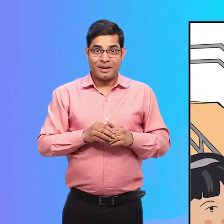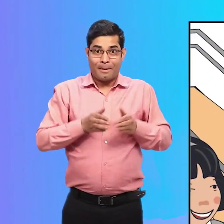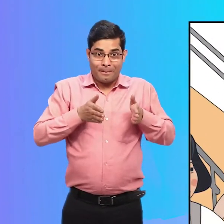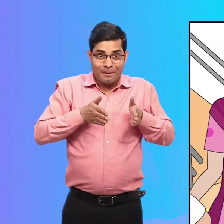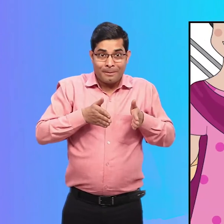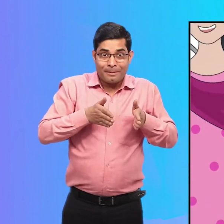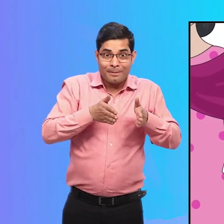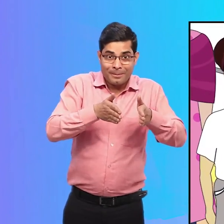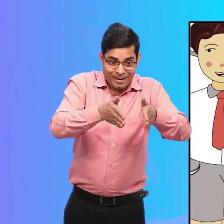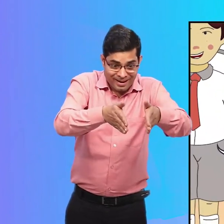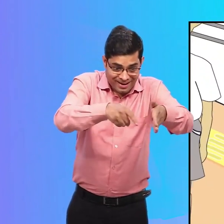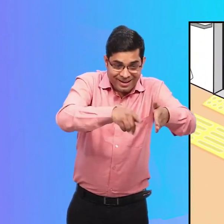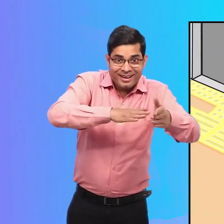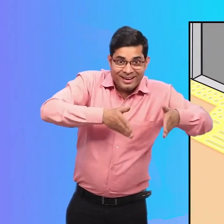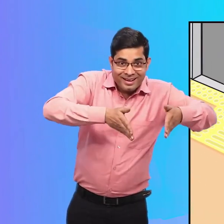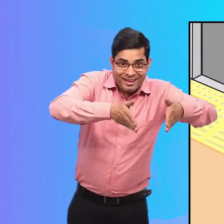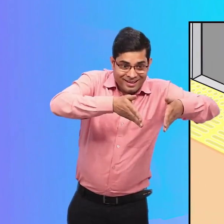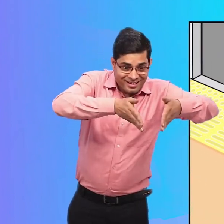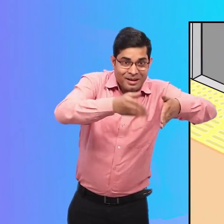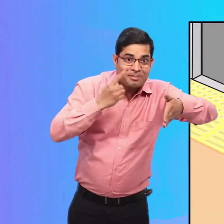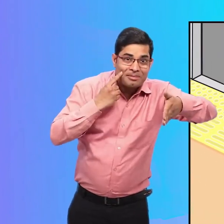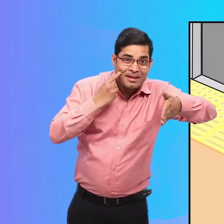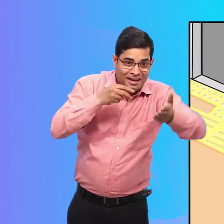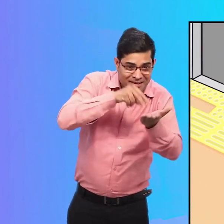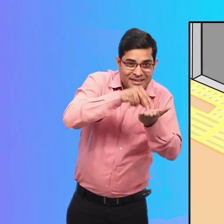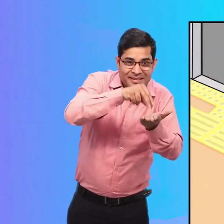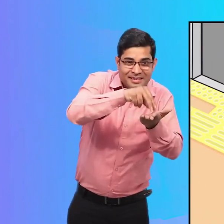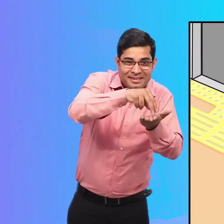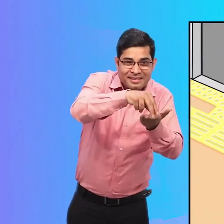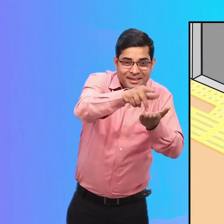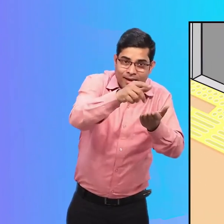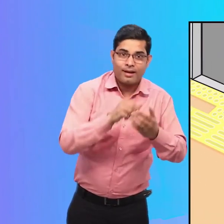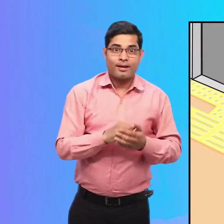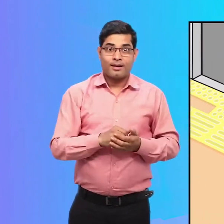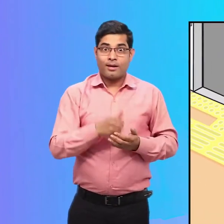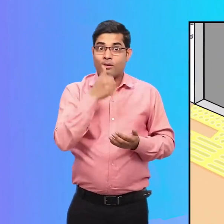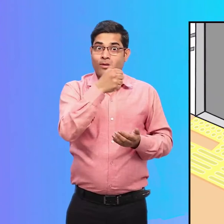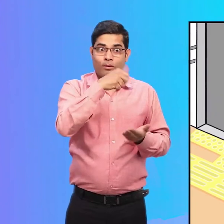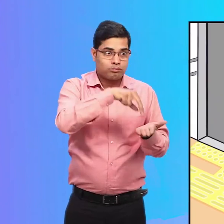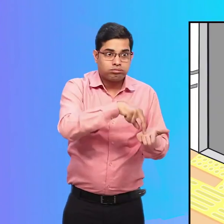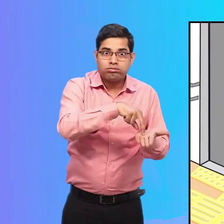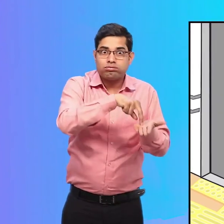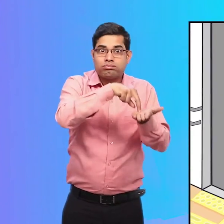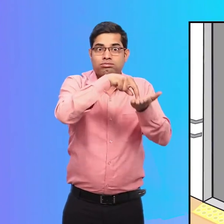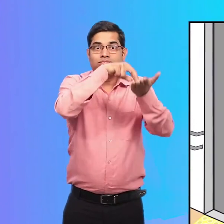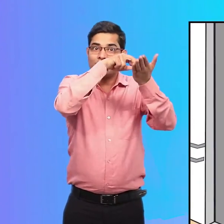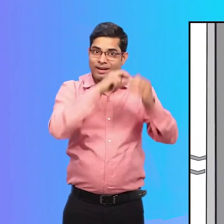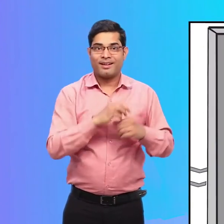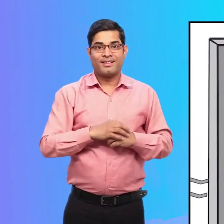paths marked by yellow tactile tiles. The lift and the blue and white